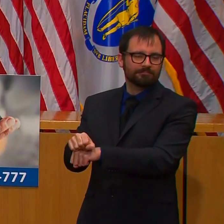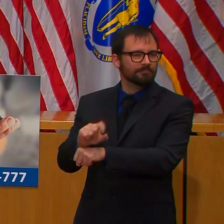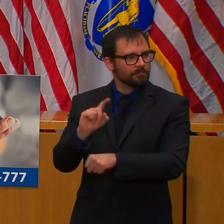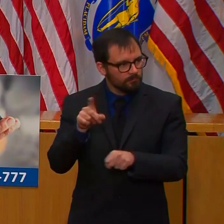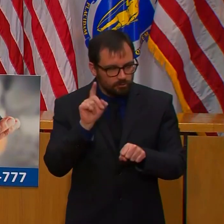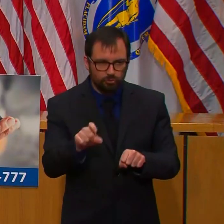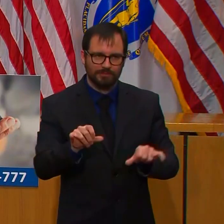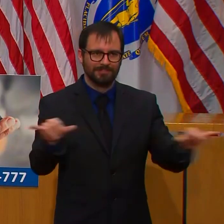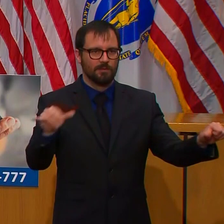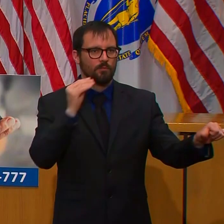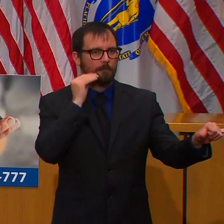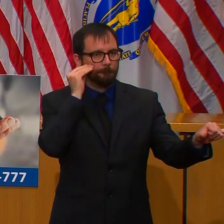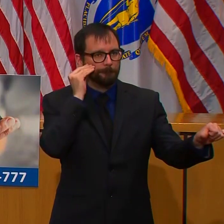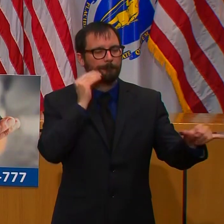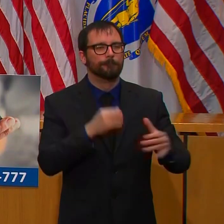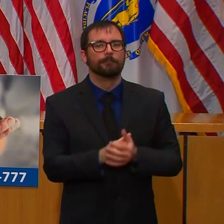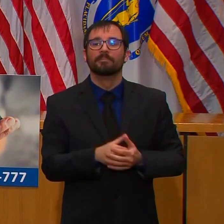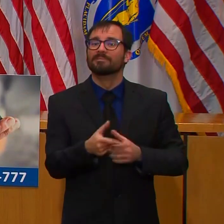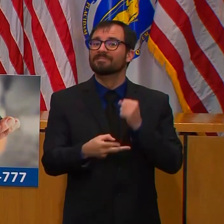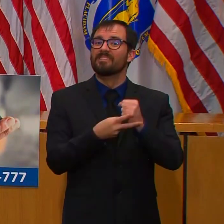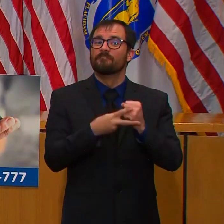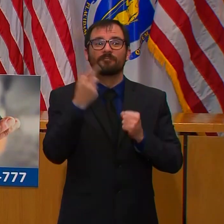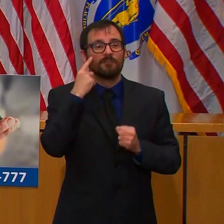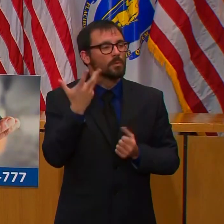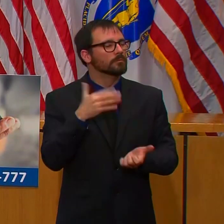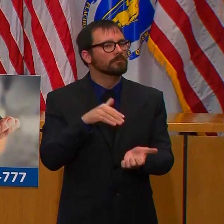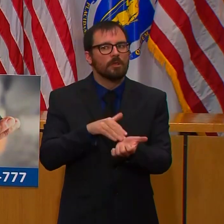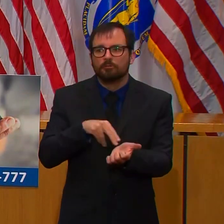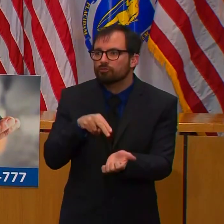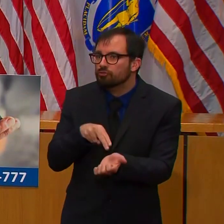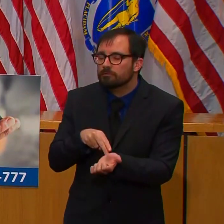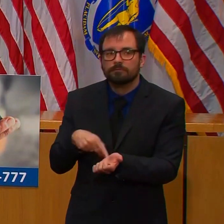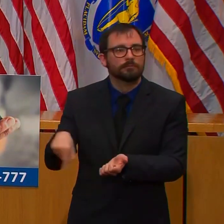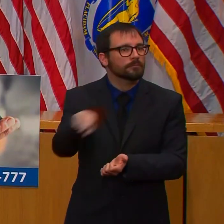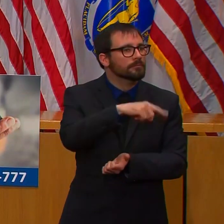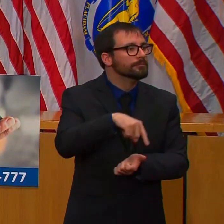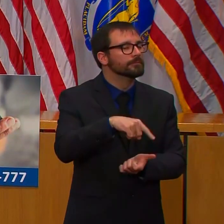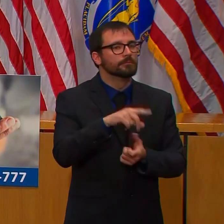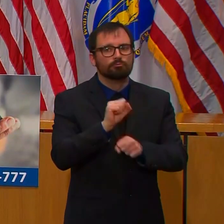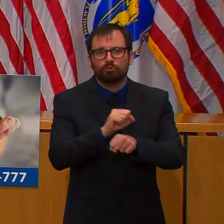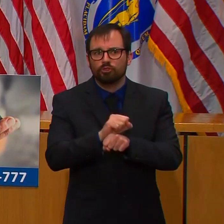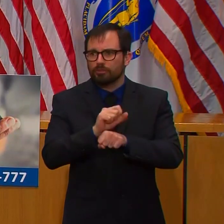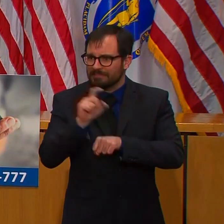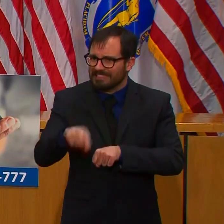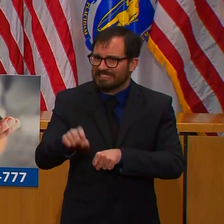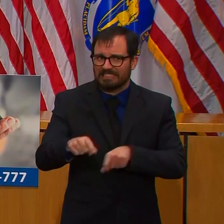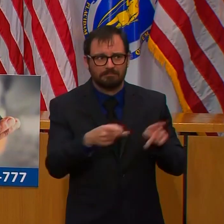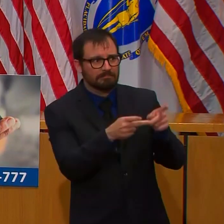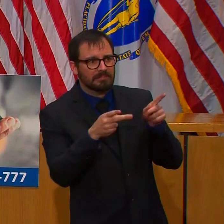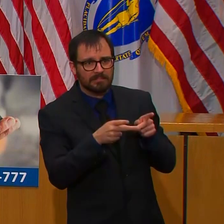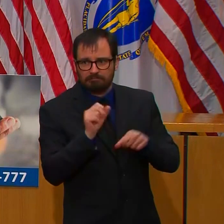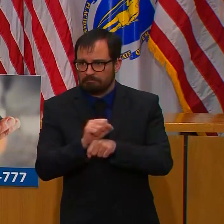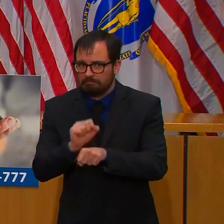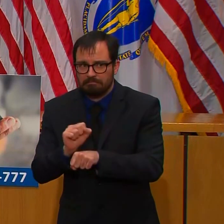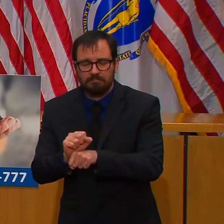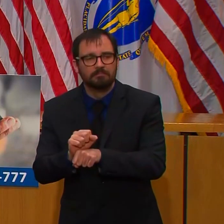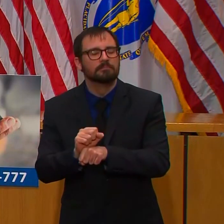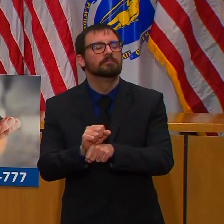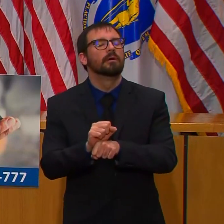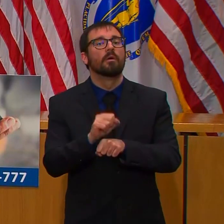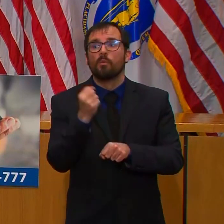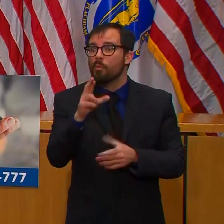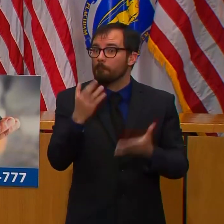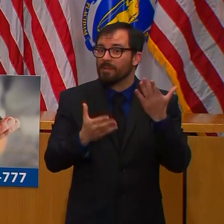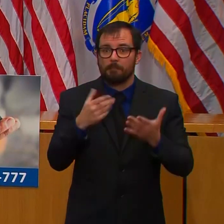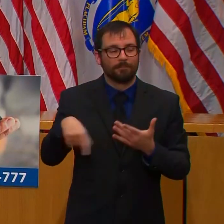who have been otherwise displaced from their homes or to house workers who are part of our essential business community.